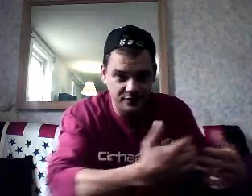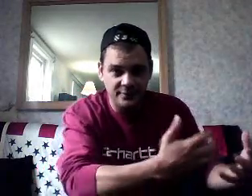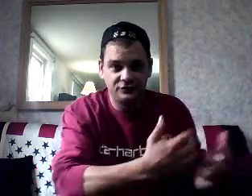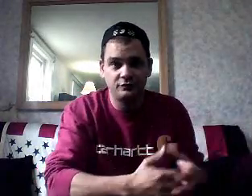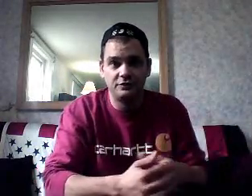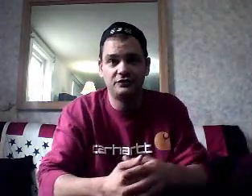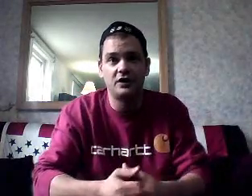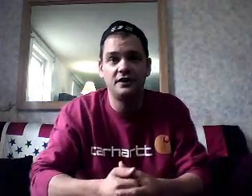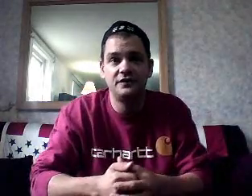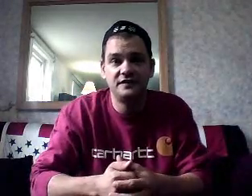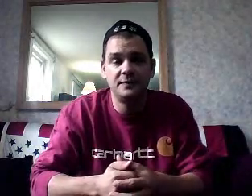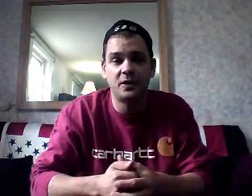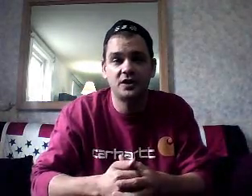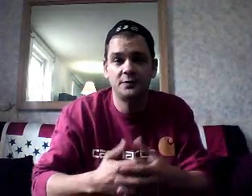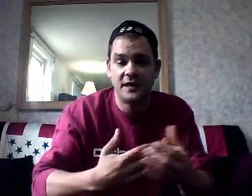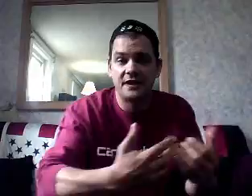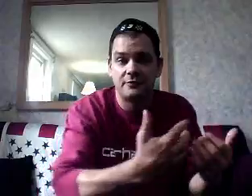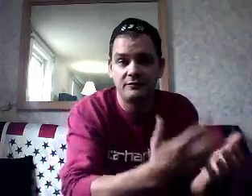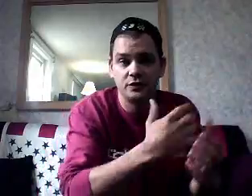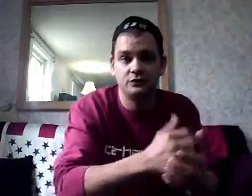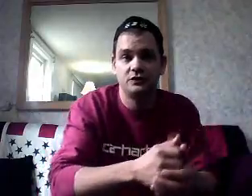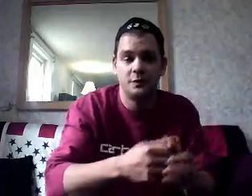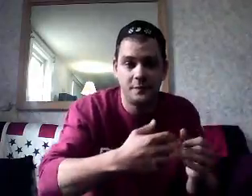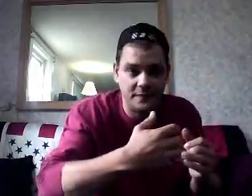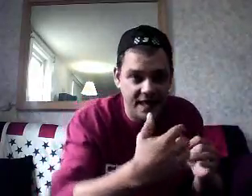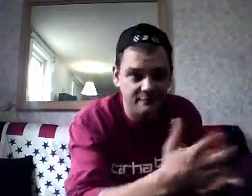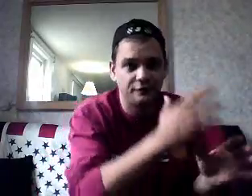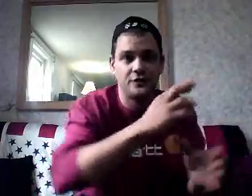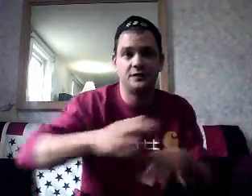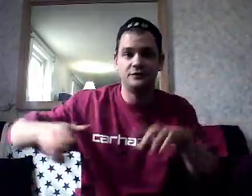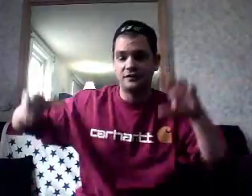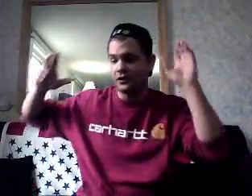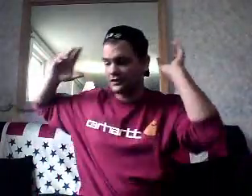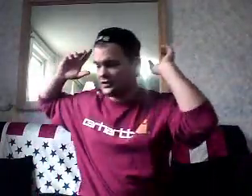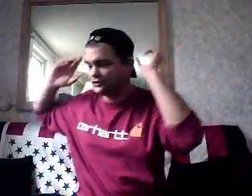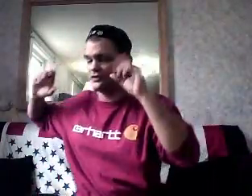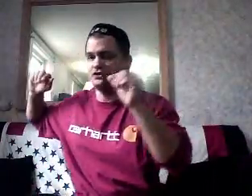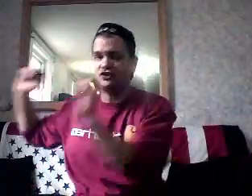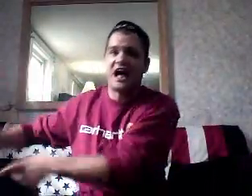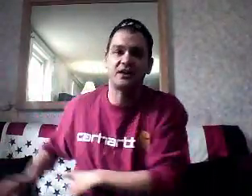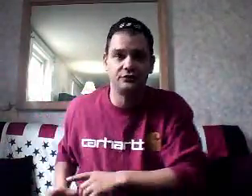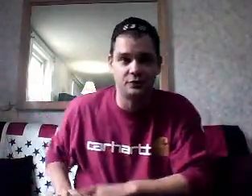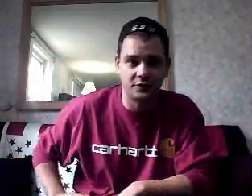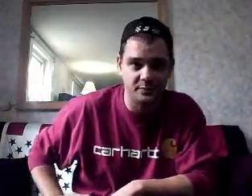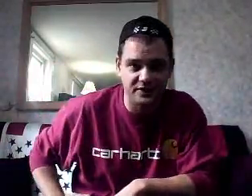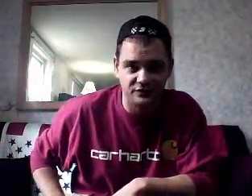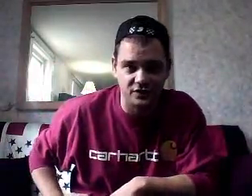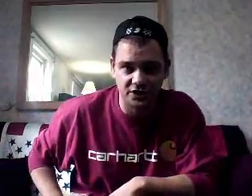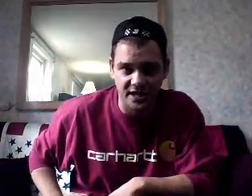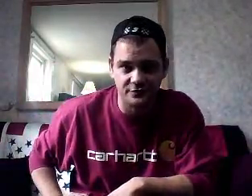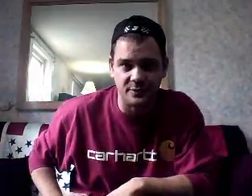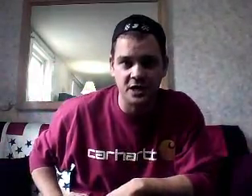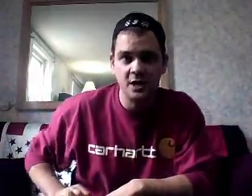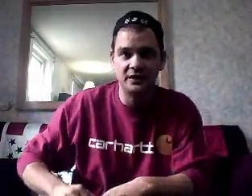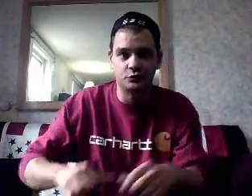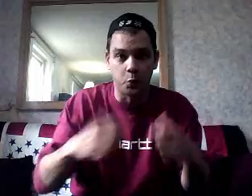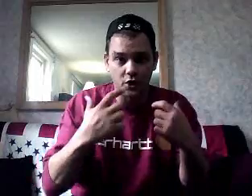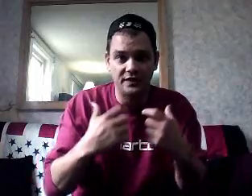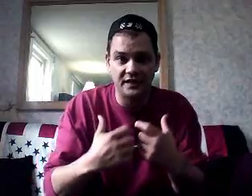pretty much a result of the Tea Party, and we had a revolution, and we became free, and we said, look, these are the shackles that we're going to place on our government, because we're the